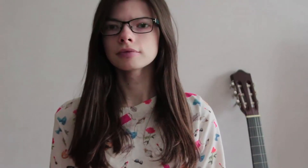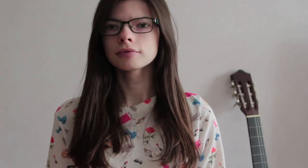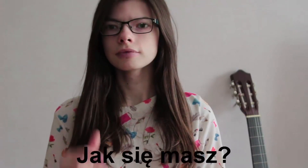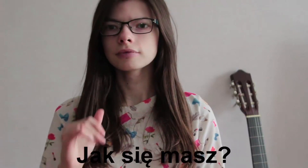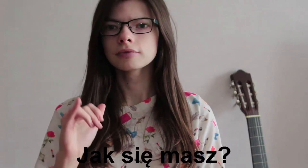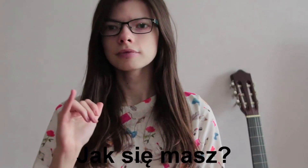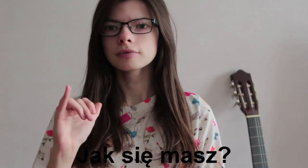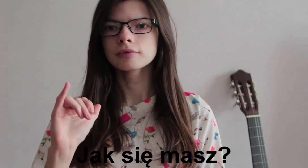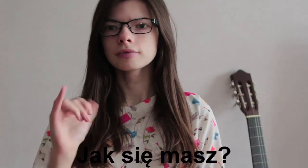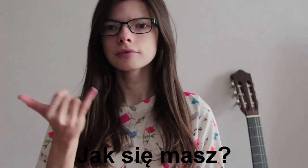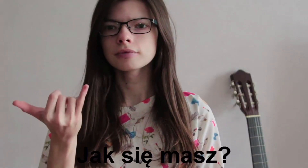Jak się masz?